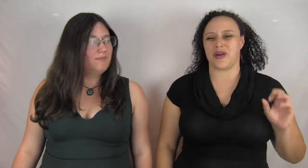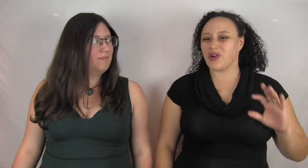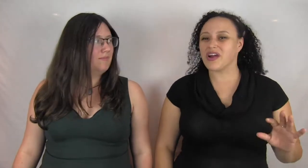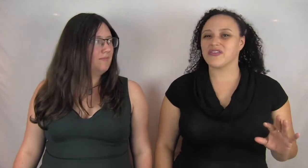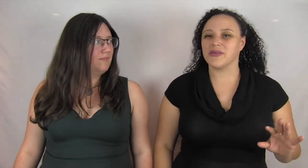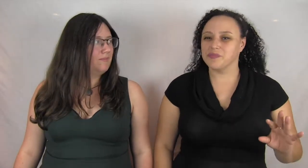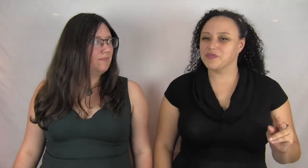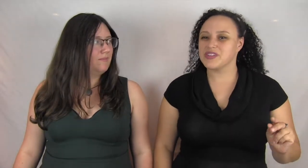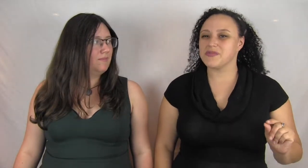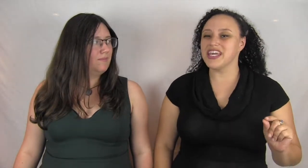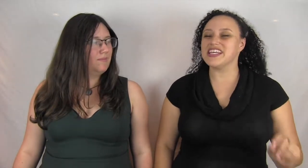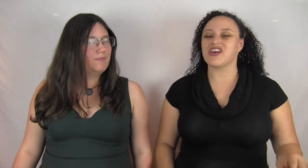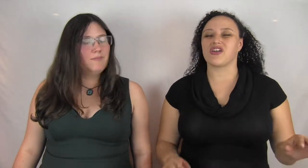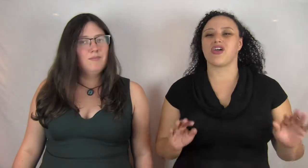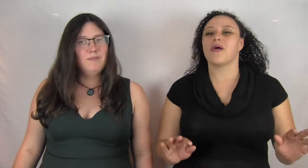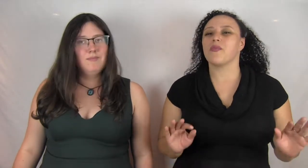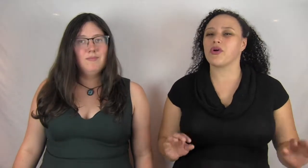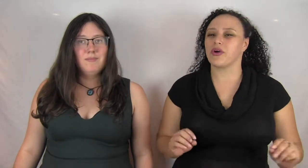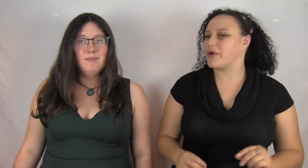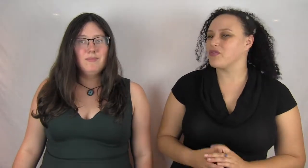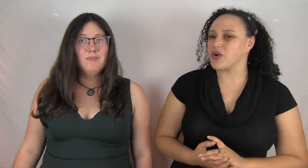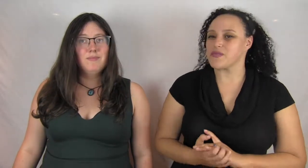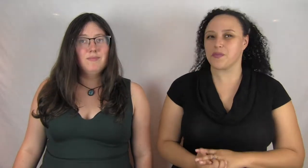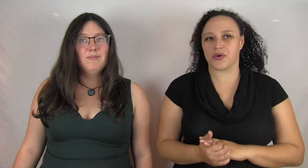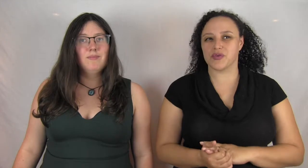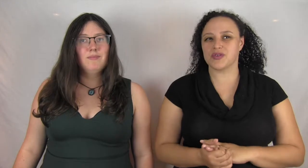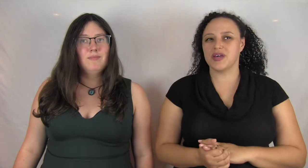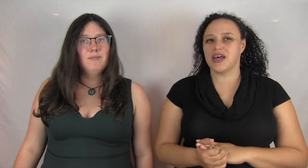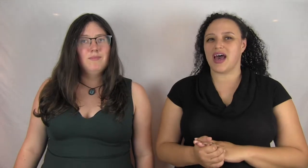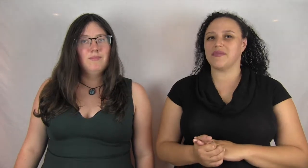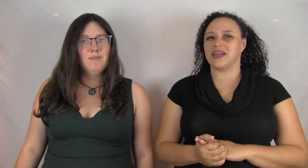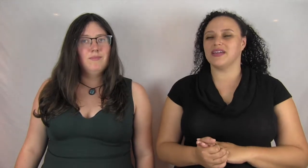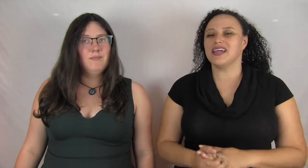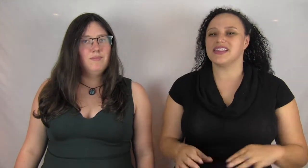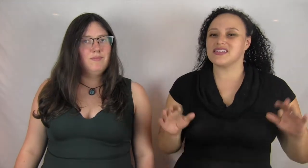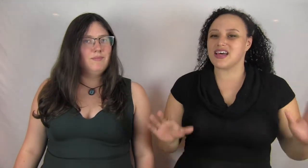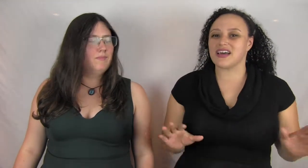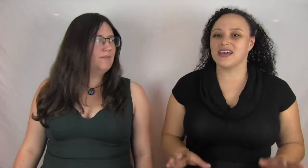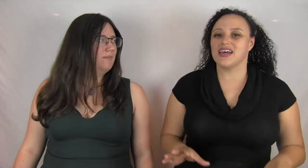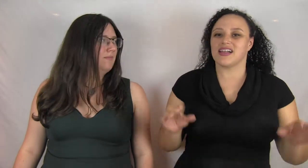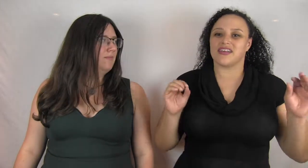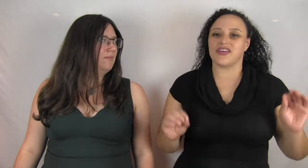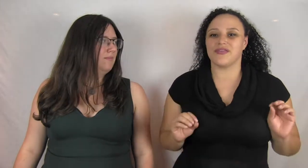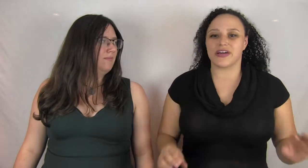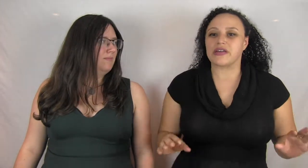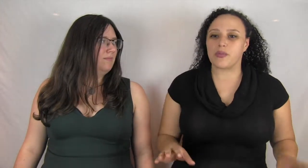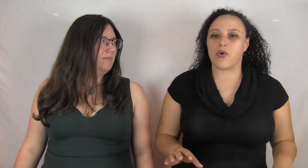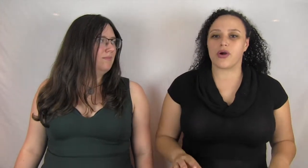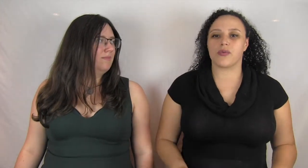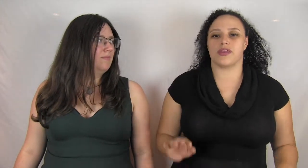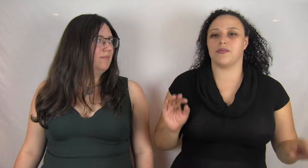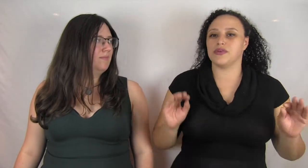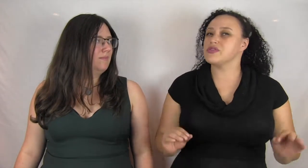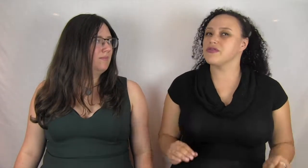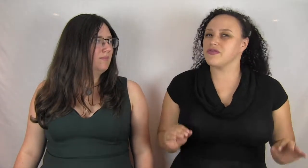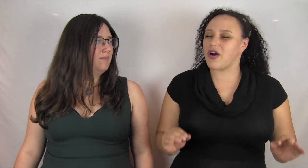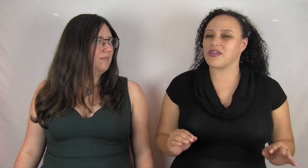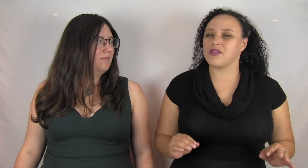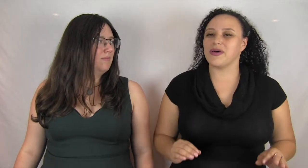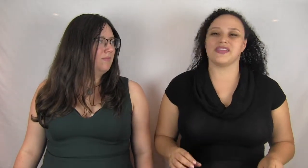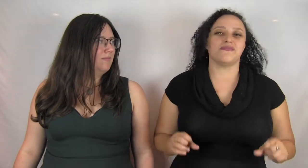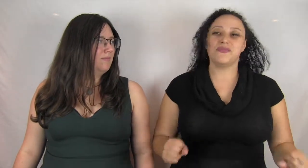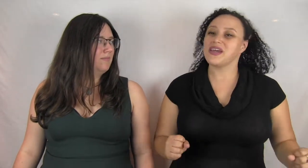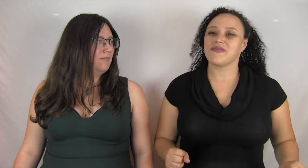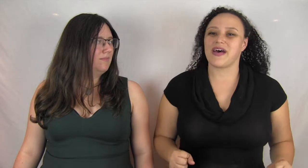this book be about Harvey. To me, he's got a lot more going for him than Bruce. I mean, he's stuck living fairly poor with an abusive